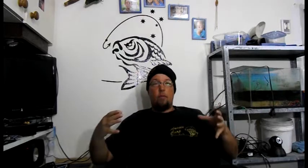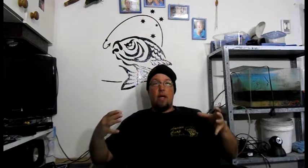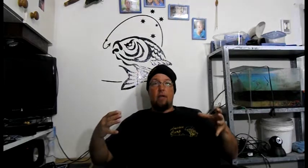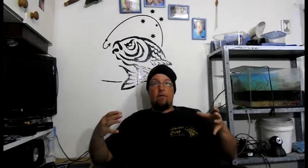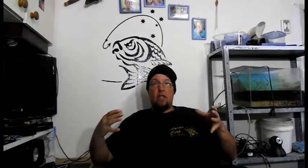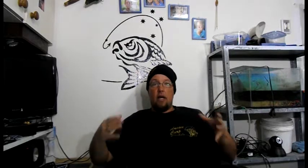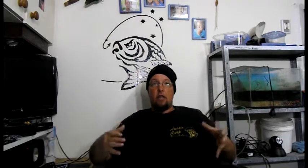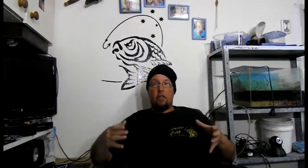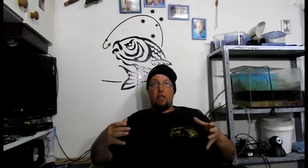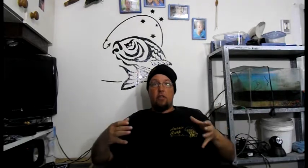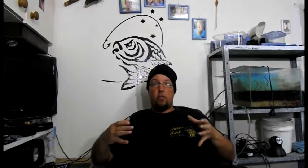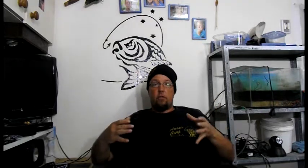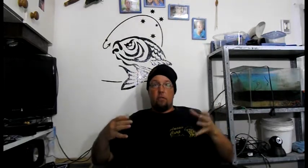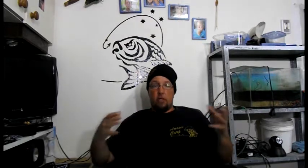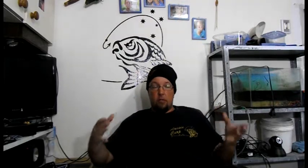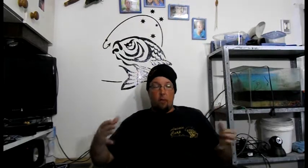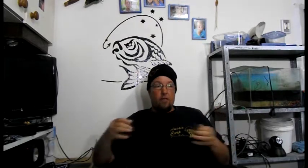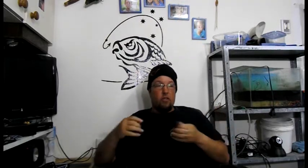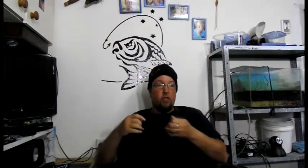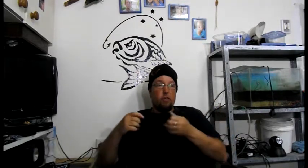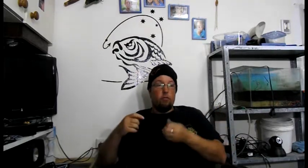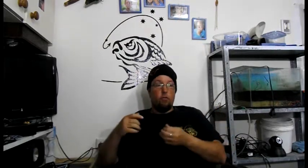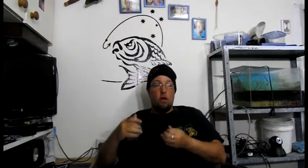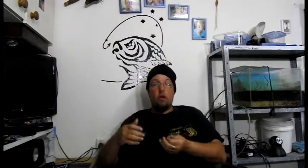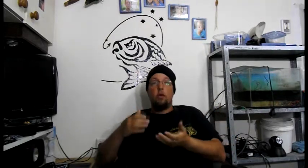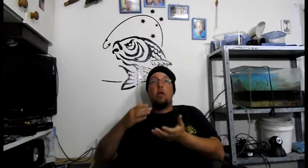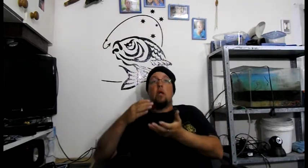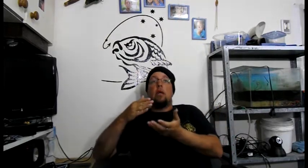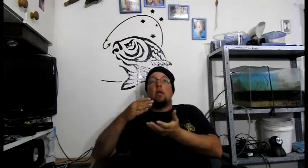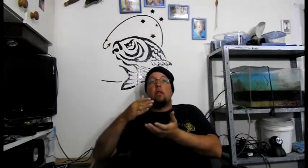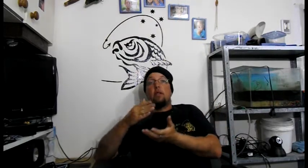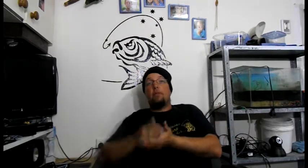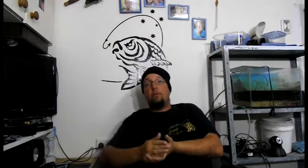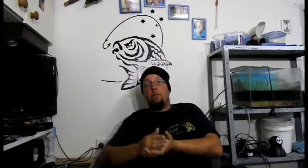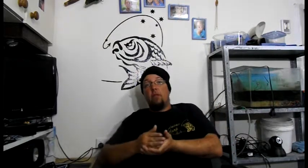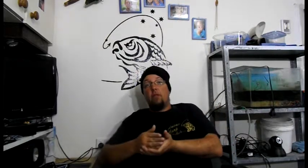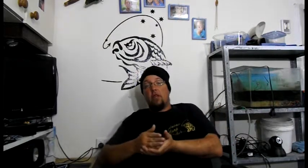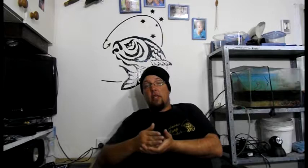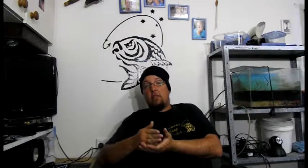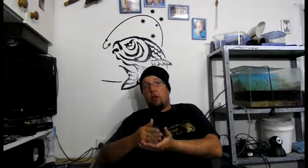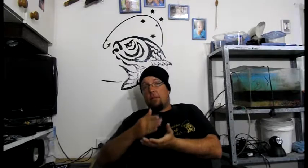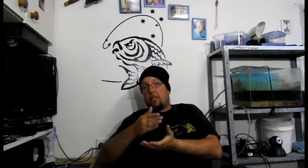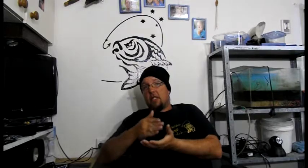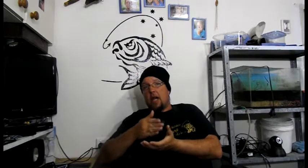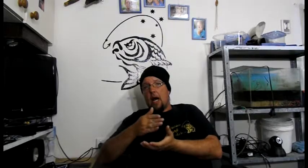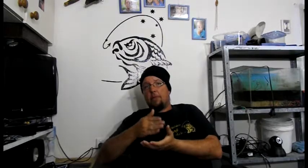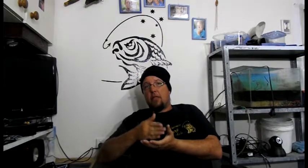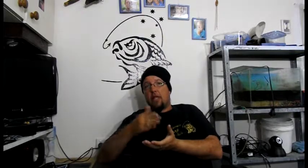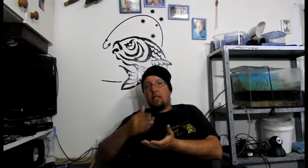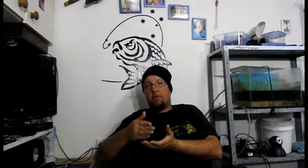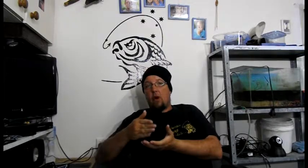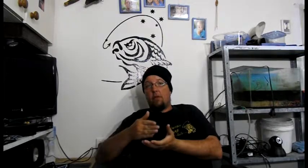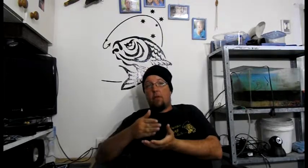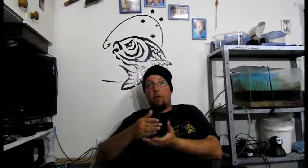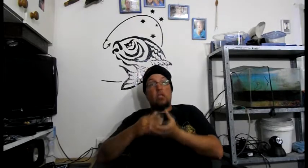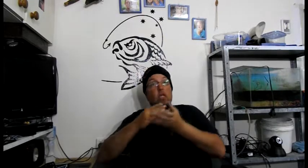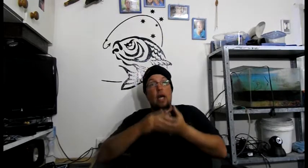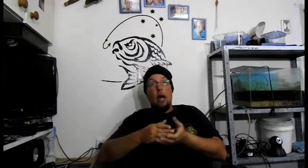now for younger fish and small fish to grow. The 30 to 40 percent of carp that now survive, obviously carp